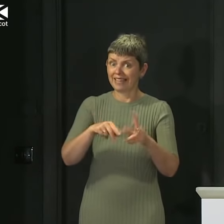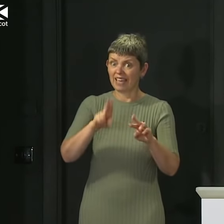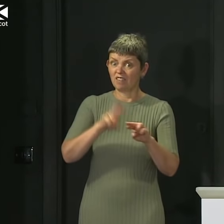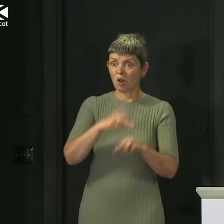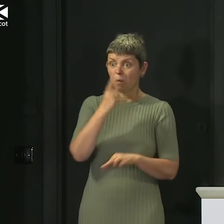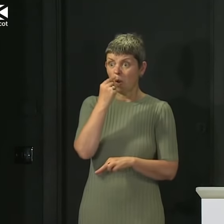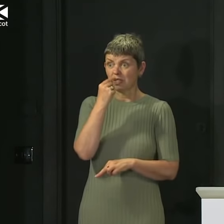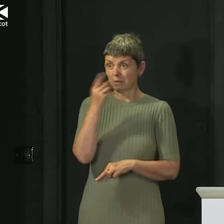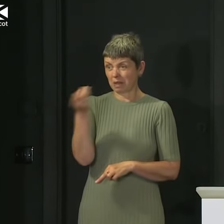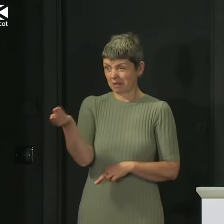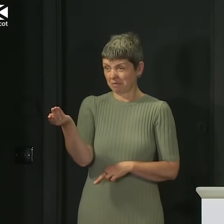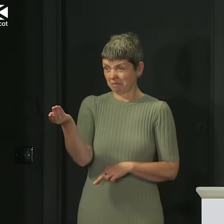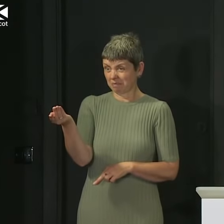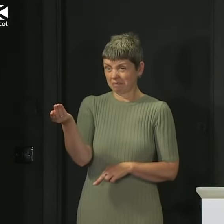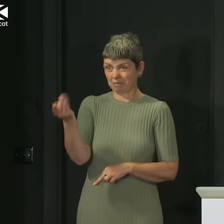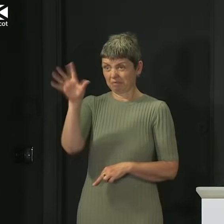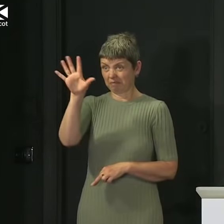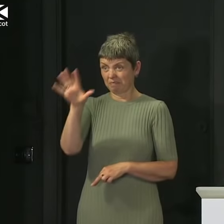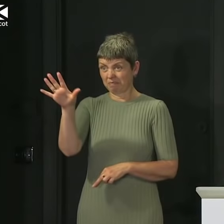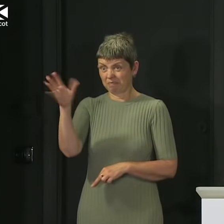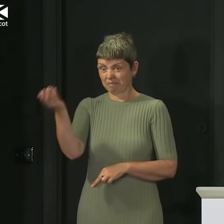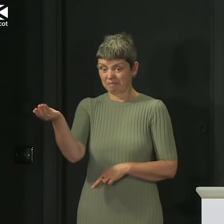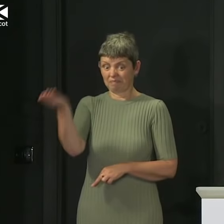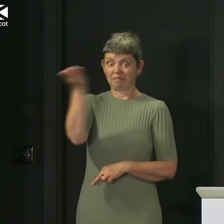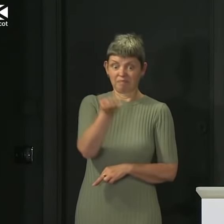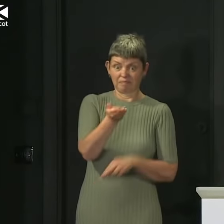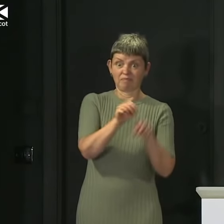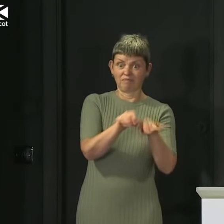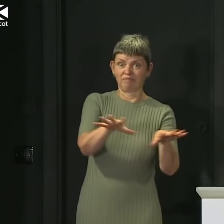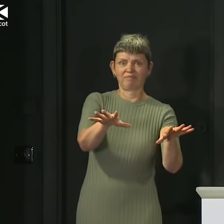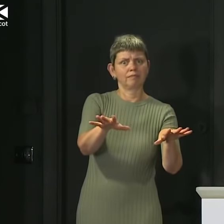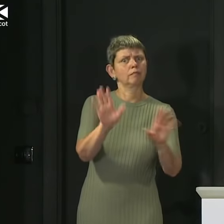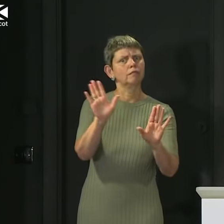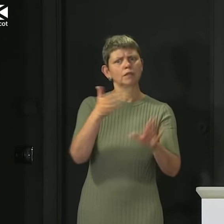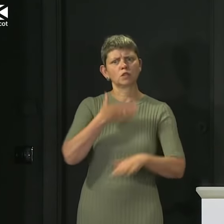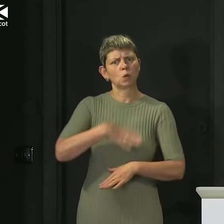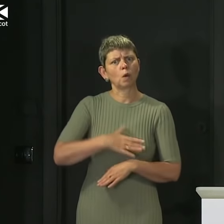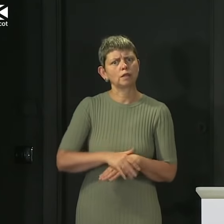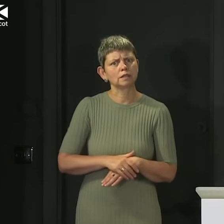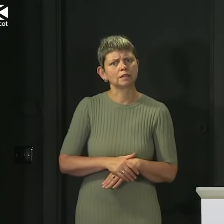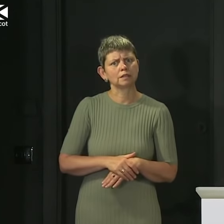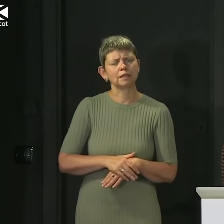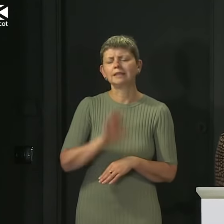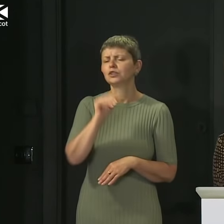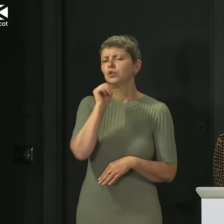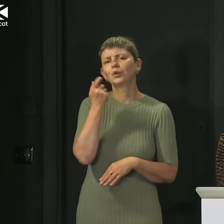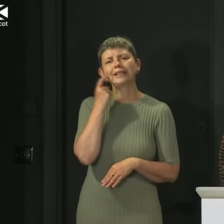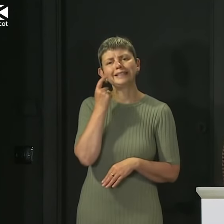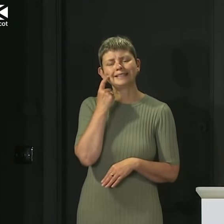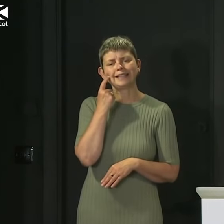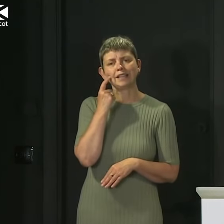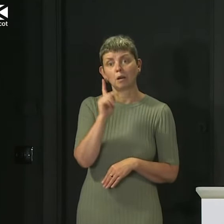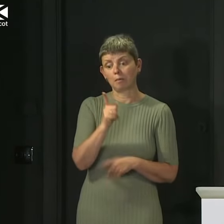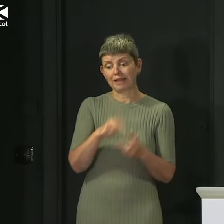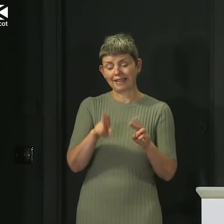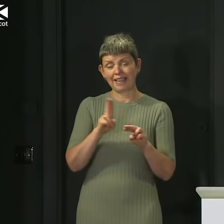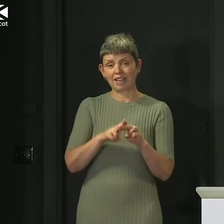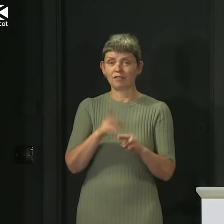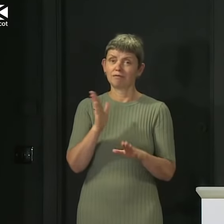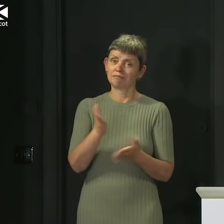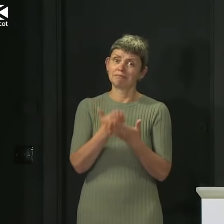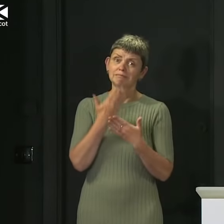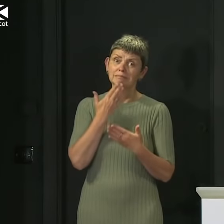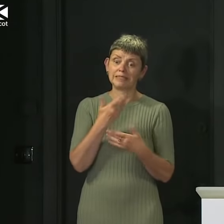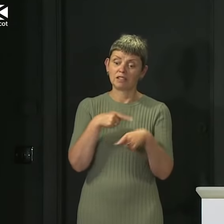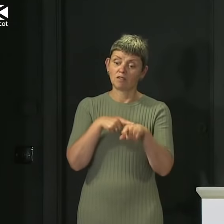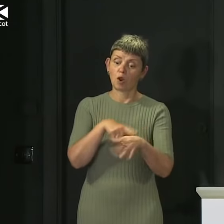chance that we're taking the virus from one part of Scotland to another, I don't want to do that. So none of this is easy. But, you know, if everybody just tries to abide